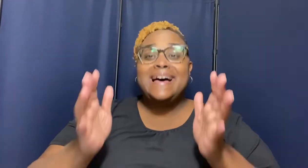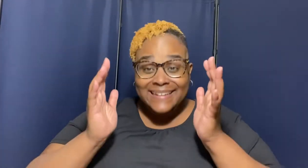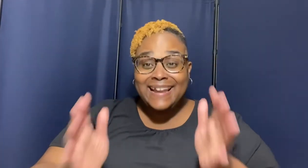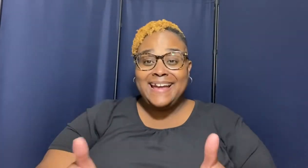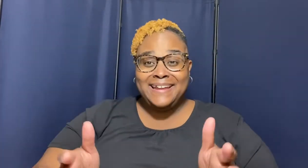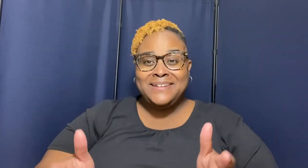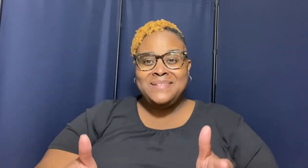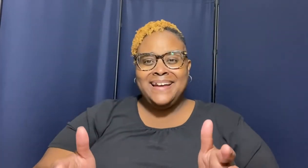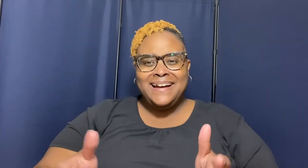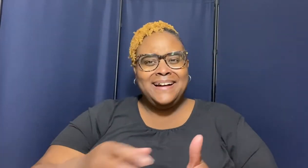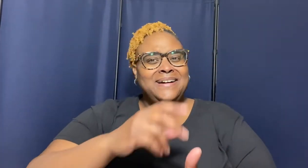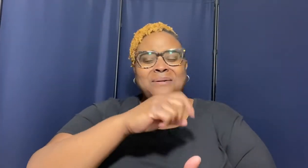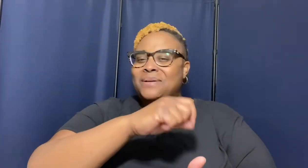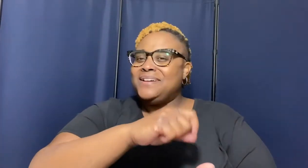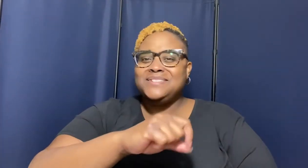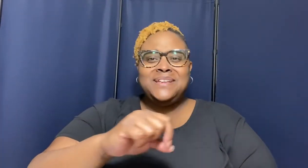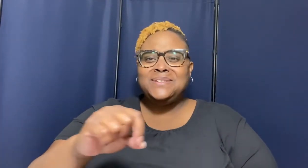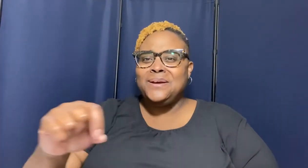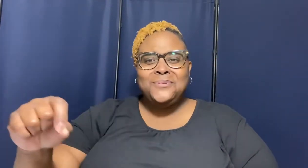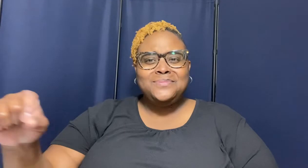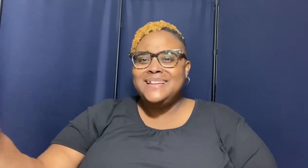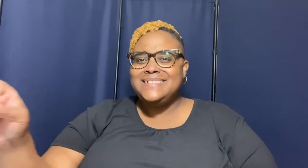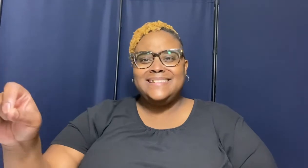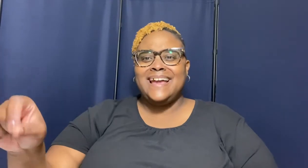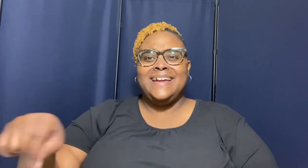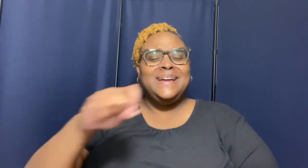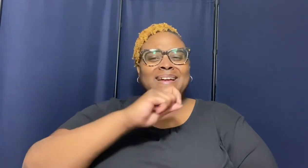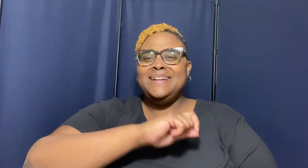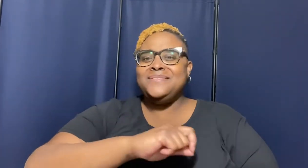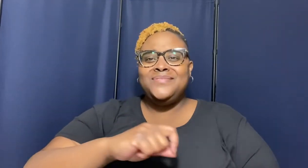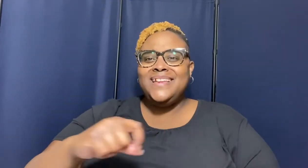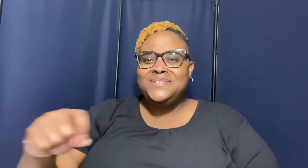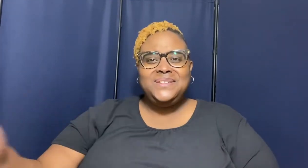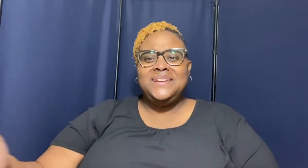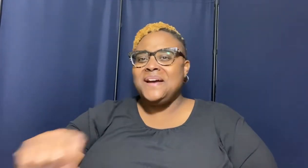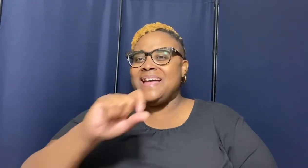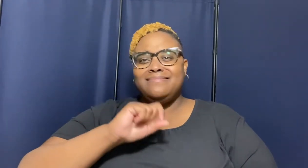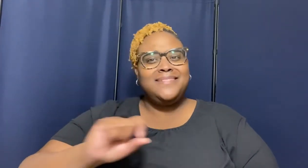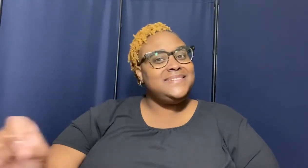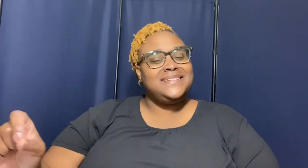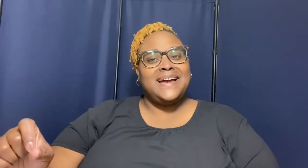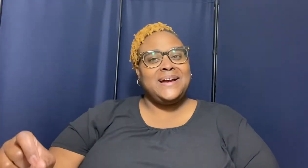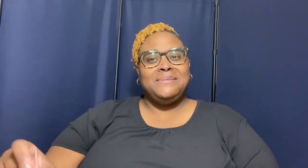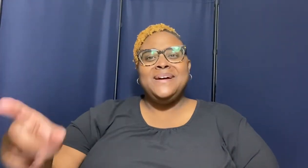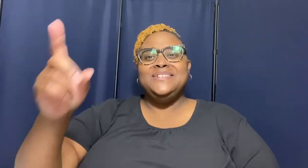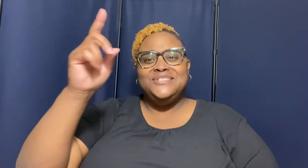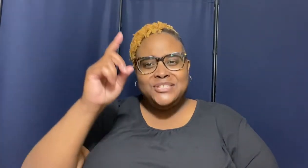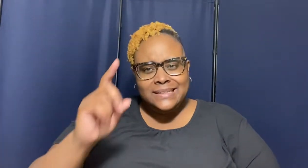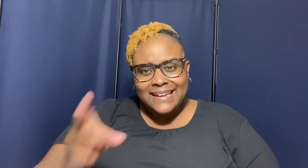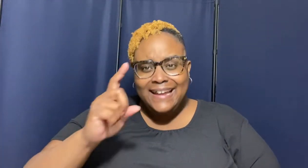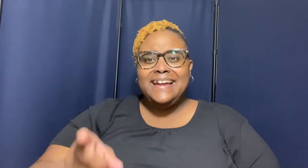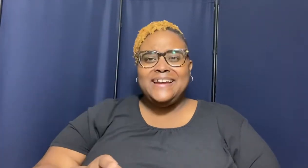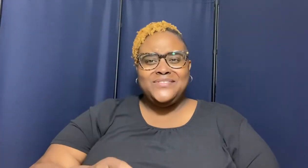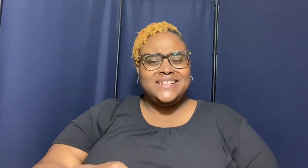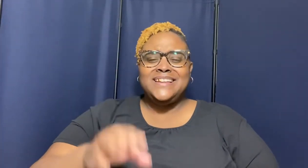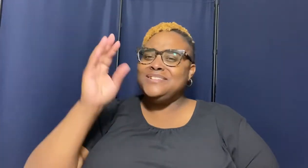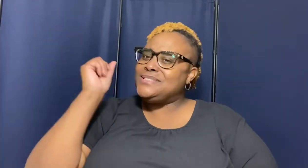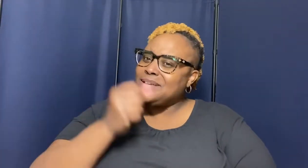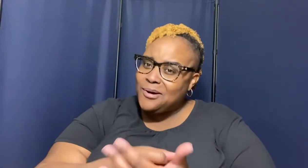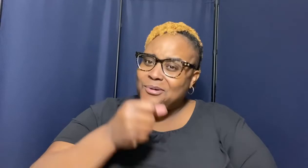name huh because he said on this day in this year at this time janae evans told